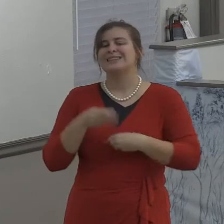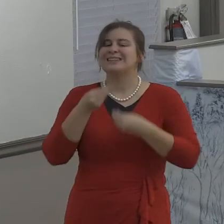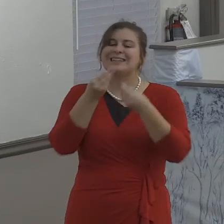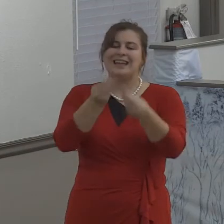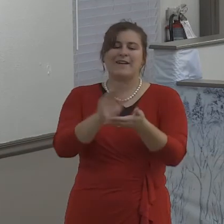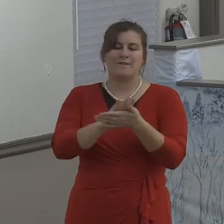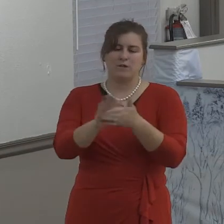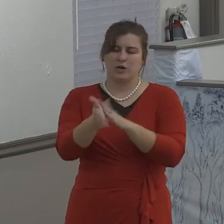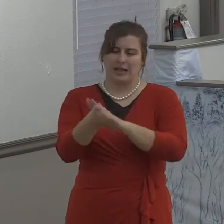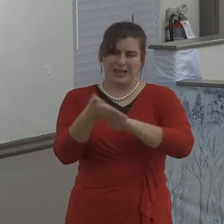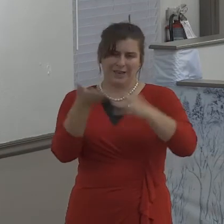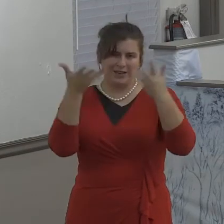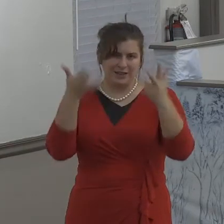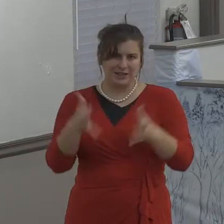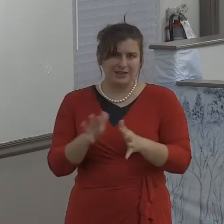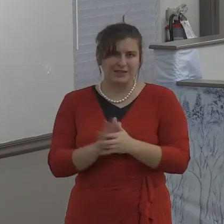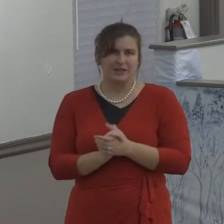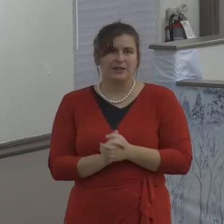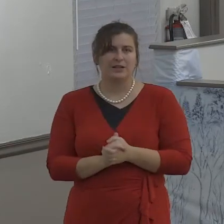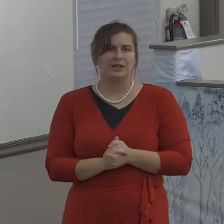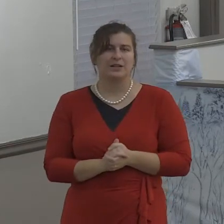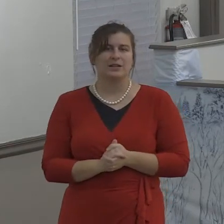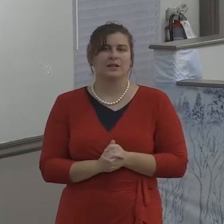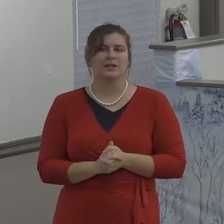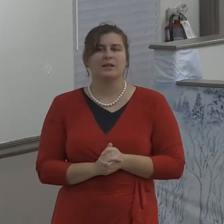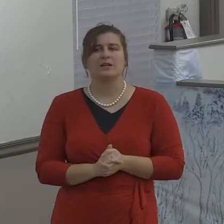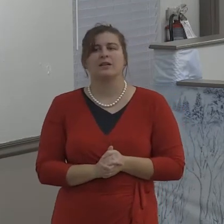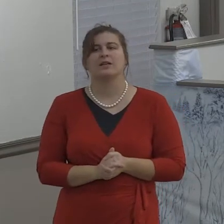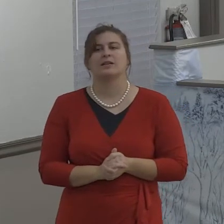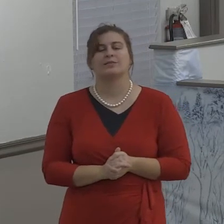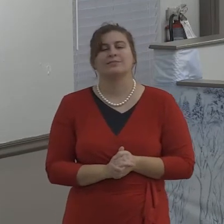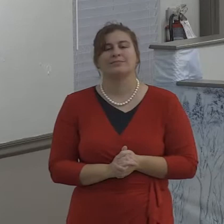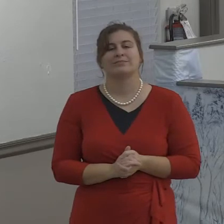and when we get bitter, we're going to defile everything around us.